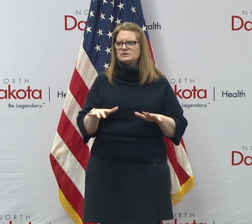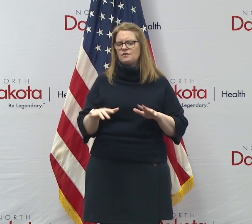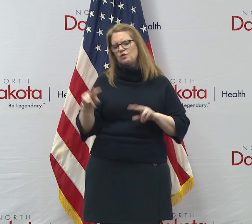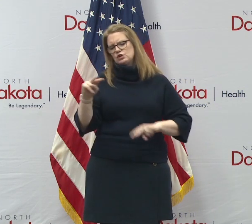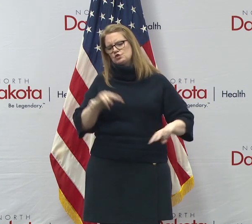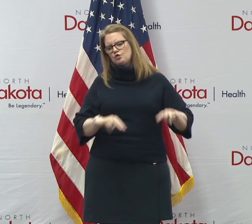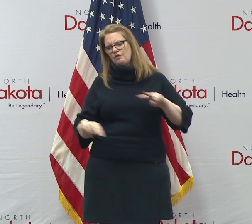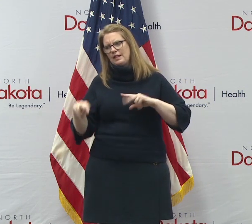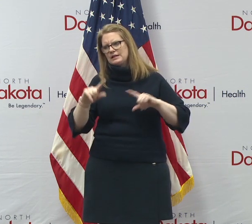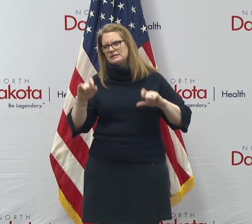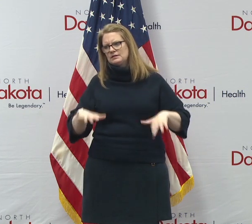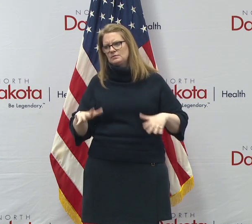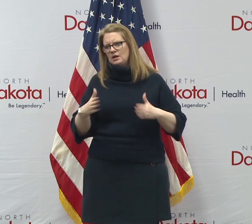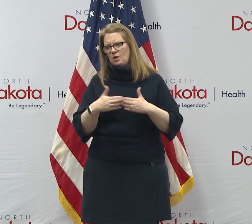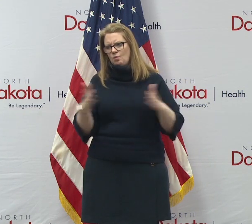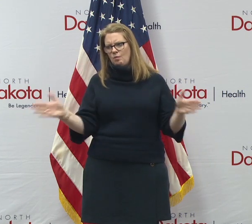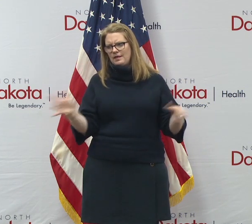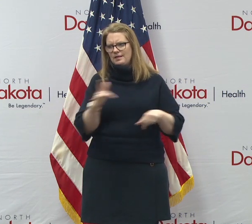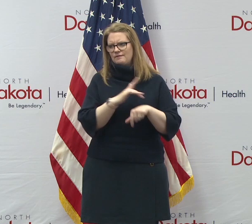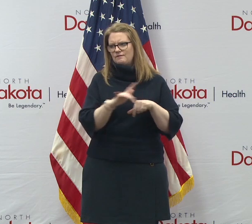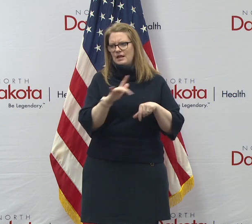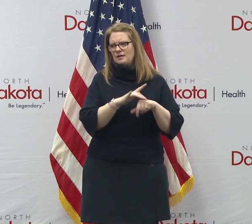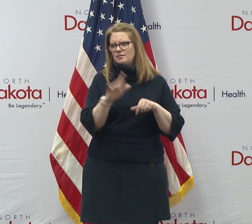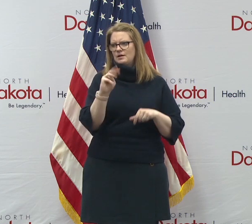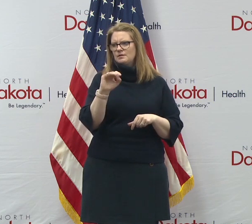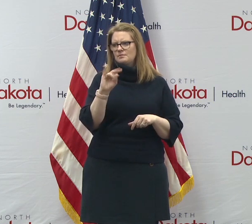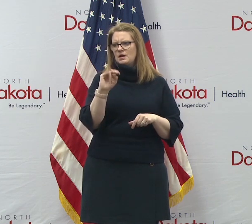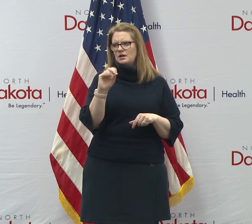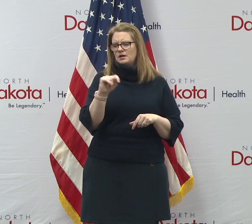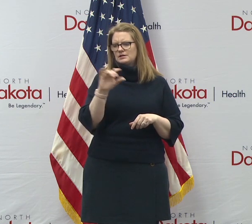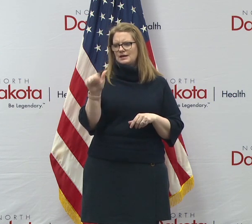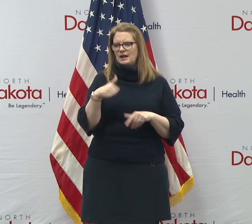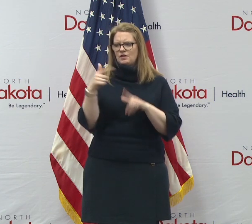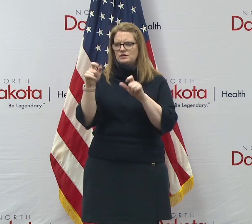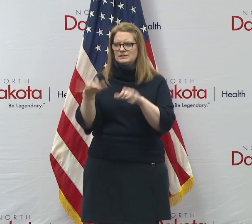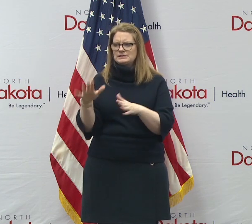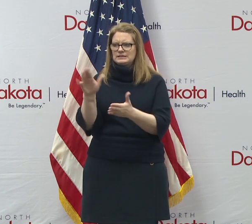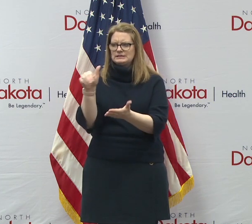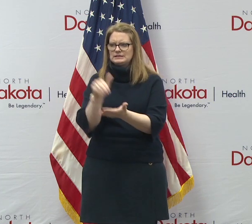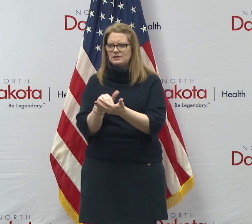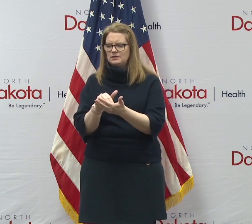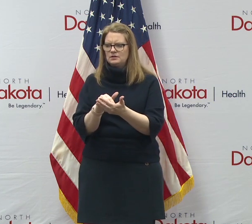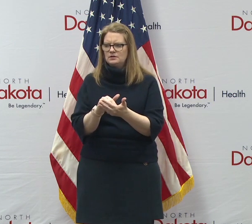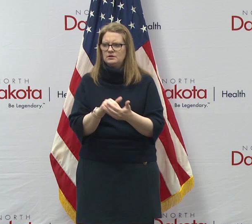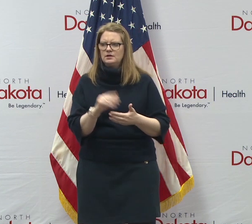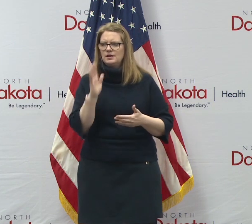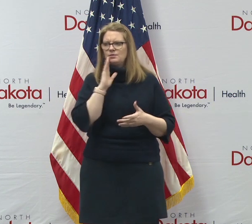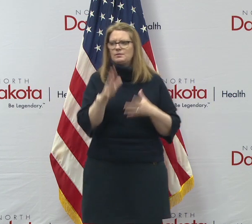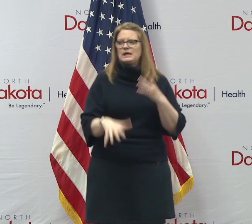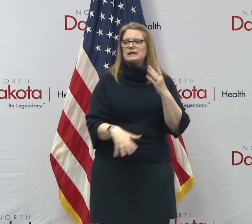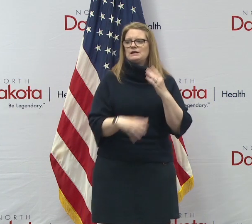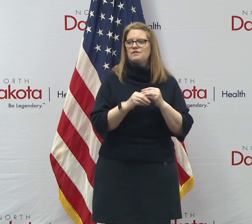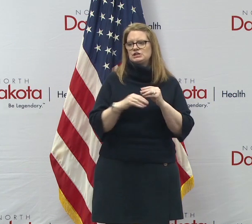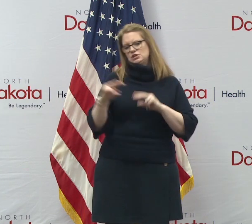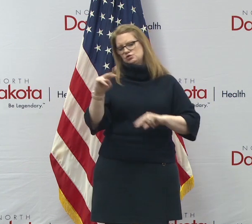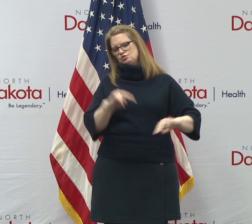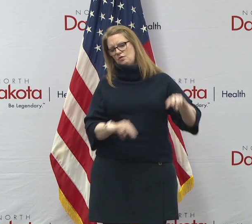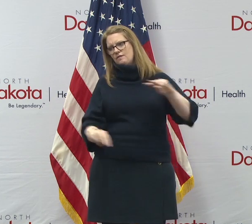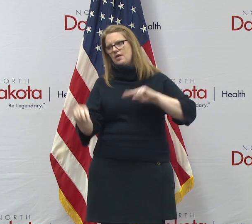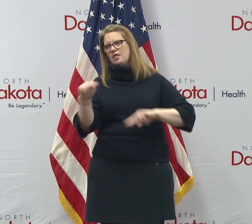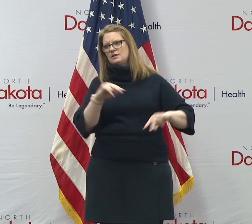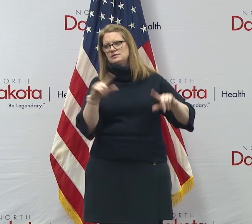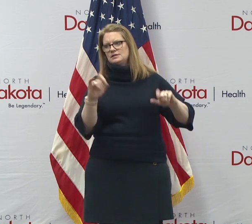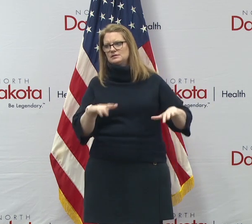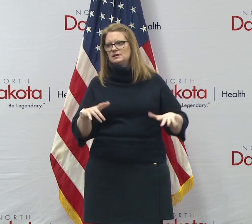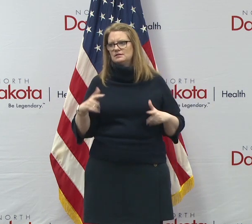testing become widely available in Minot and other testing centers? And will there be additional surveillance testing in our